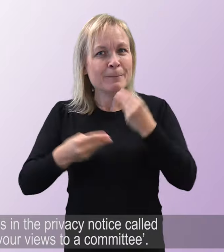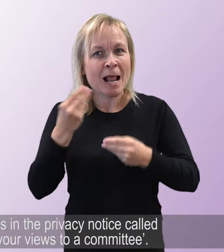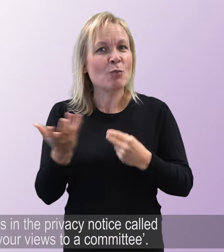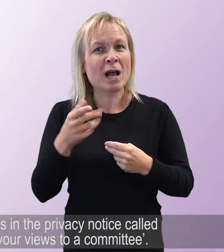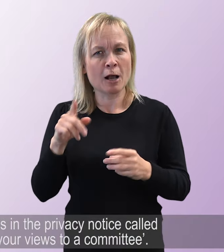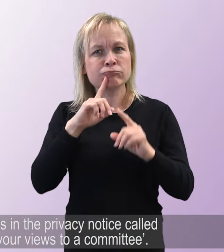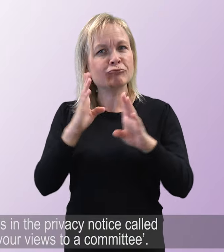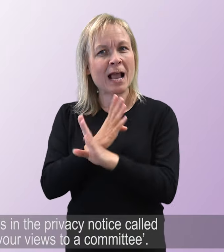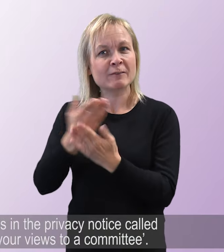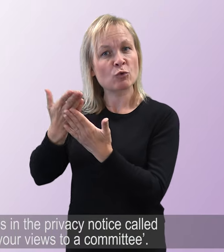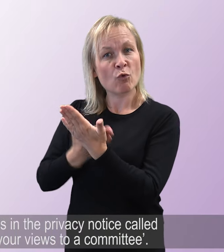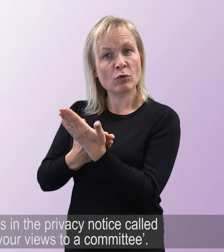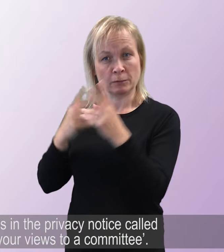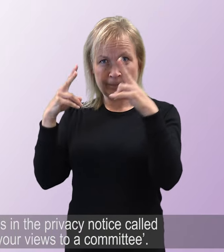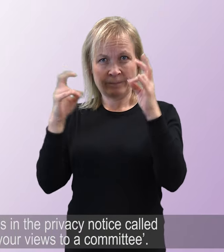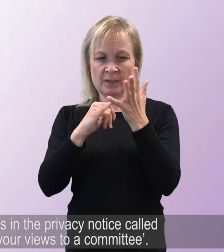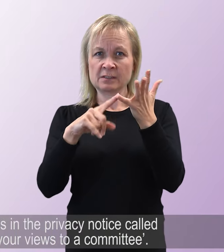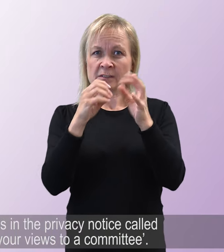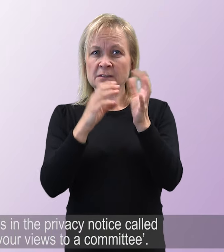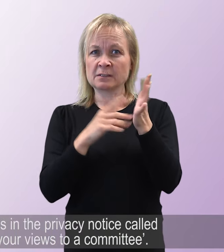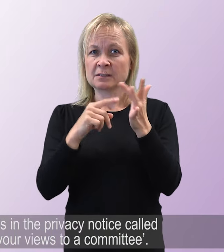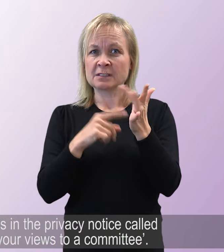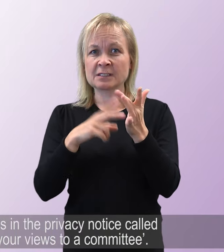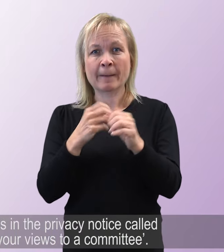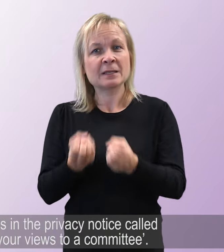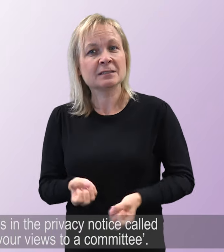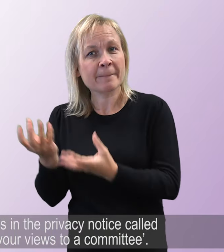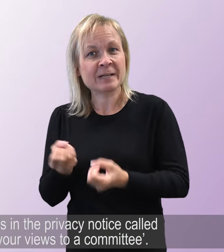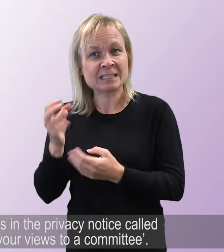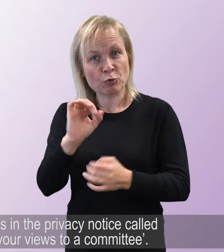We explain this in the privacy notice called submitting your views to a committee.